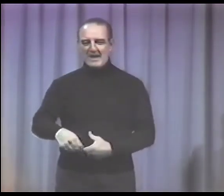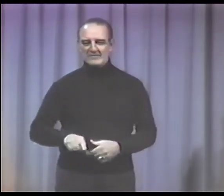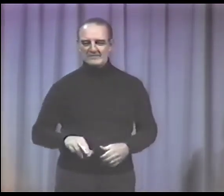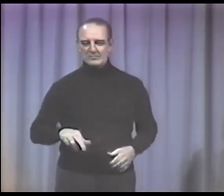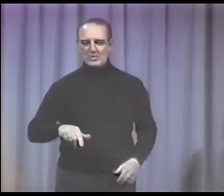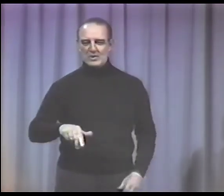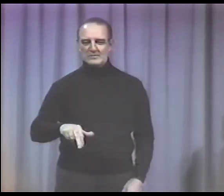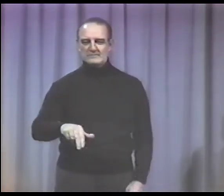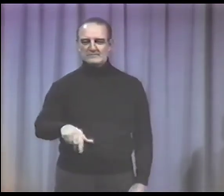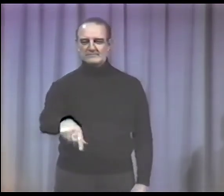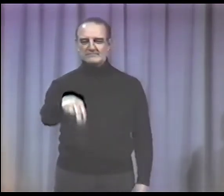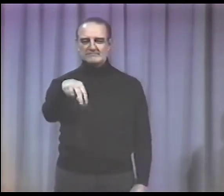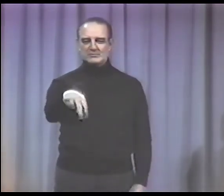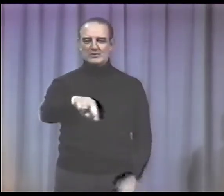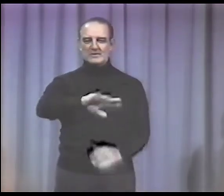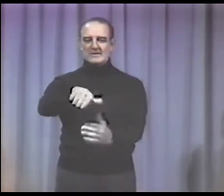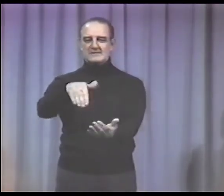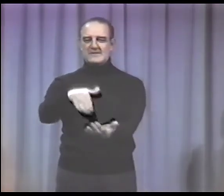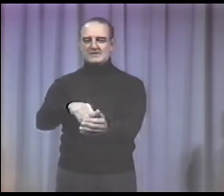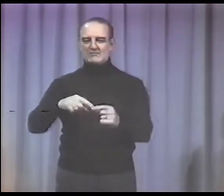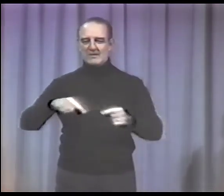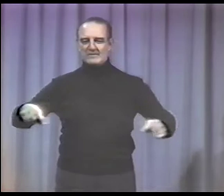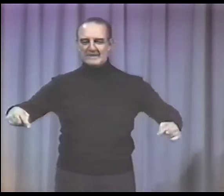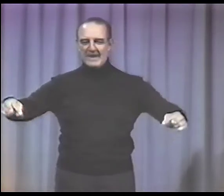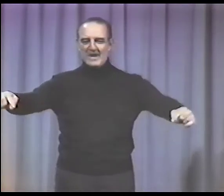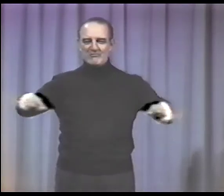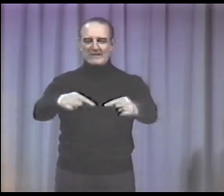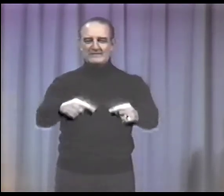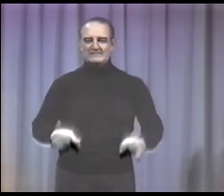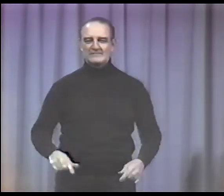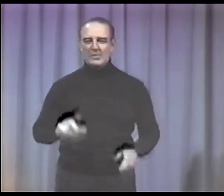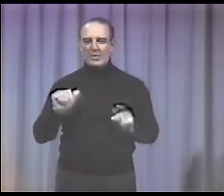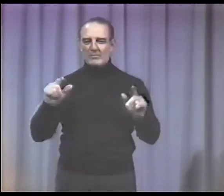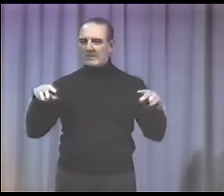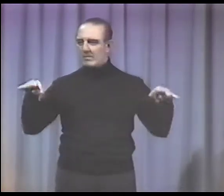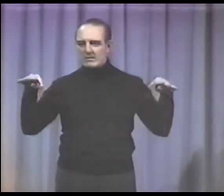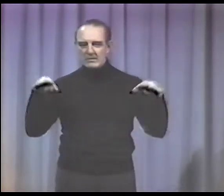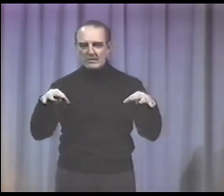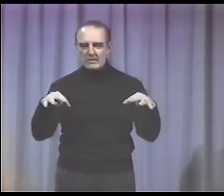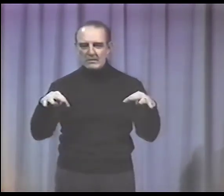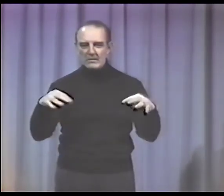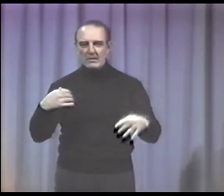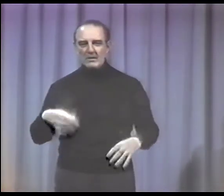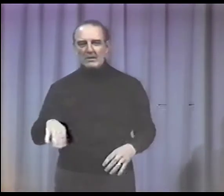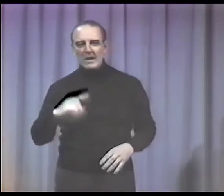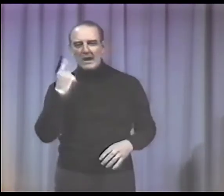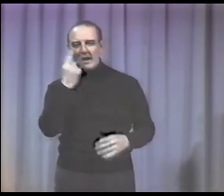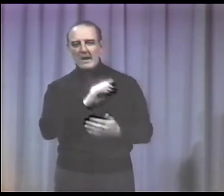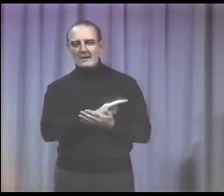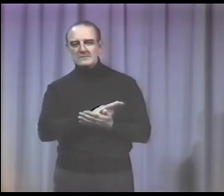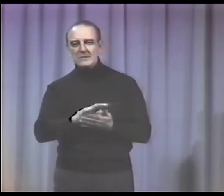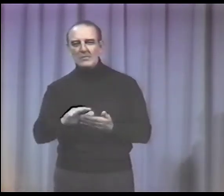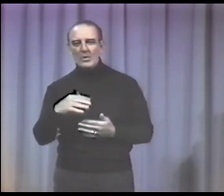The young man came out and walked into the center of the arena, and the people stared.